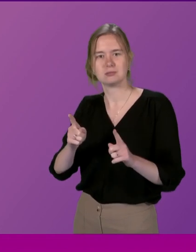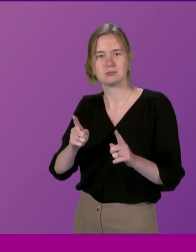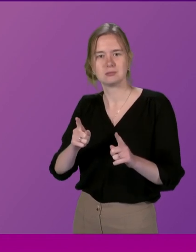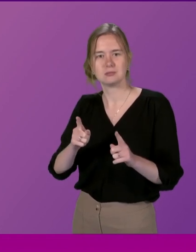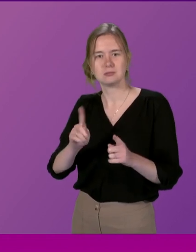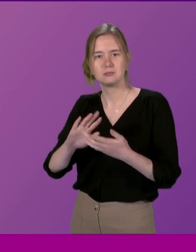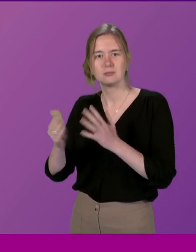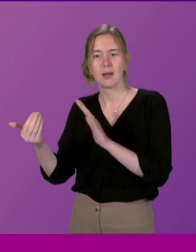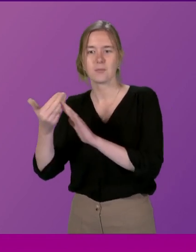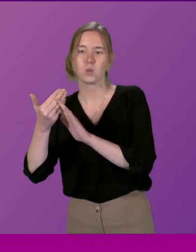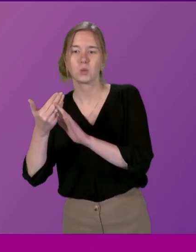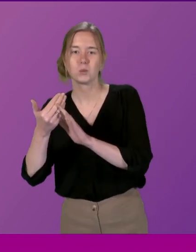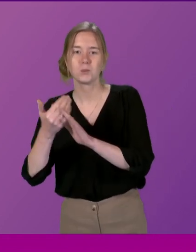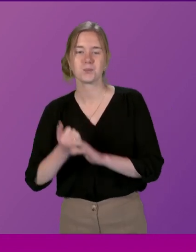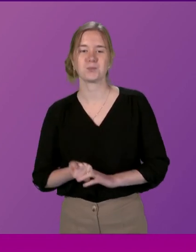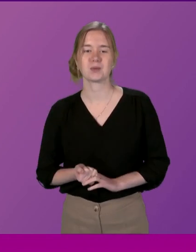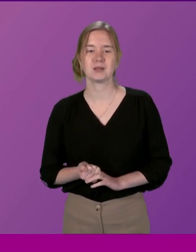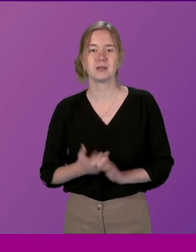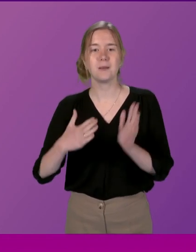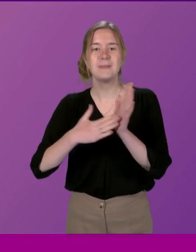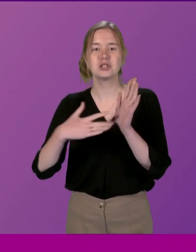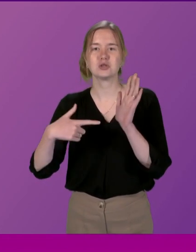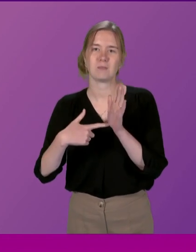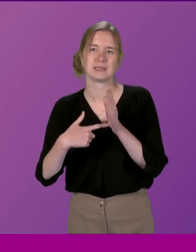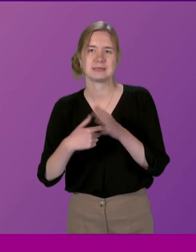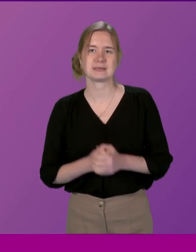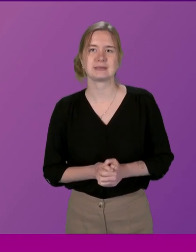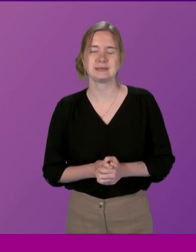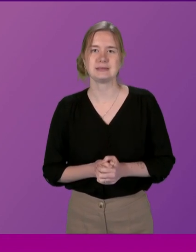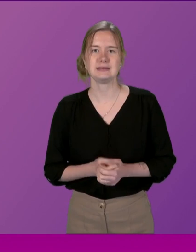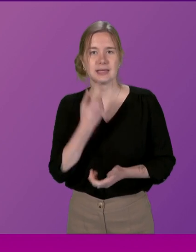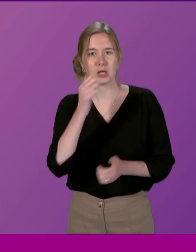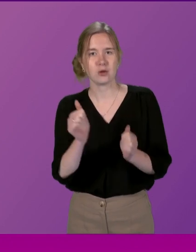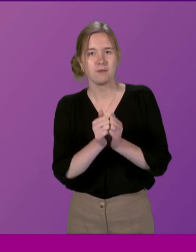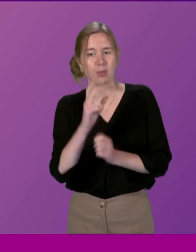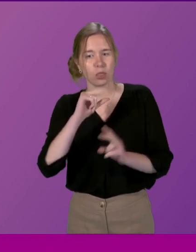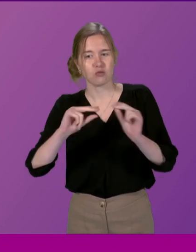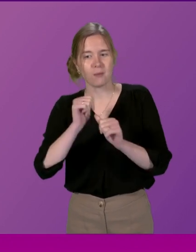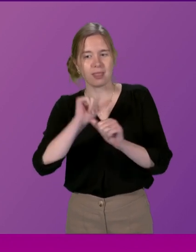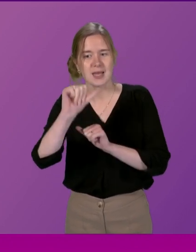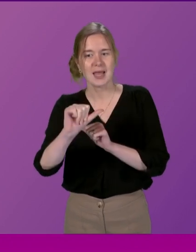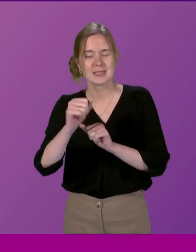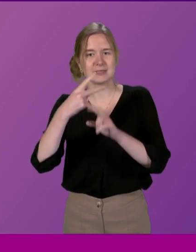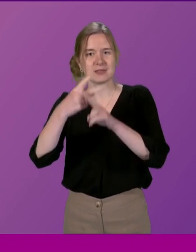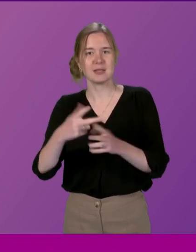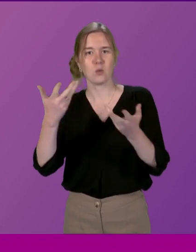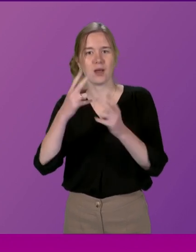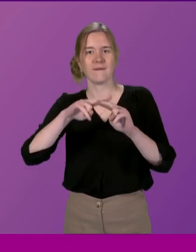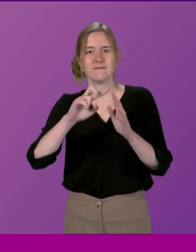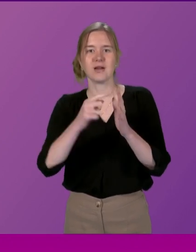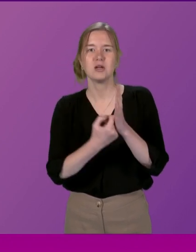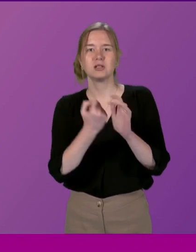going to... Yes, I will Michelle Thompson Can you confirm the rumour that the next visit will be to Fergusley Park?